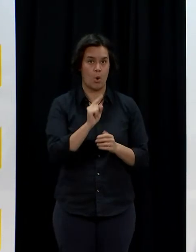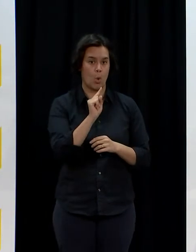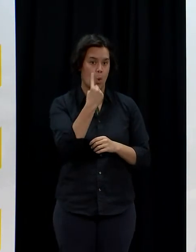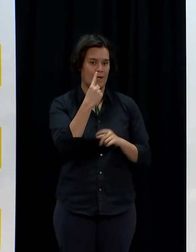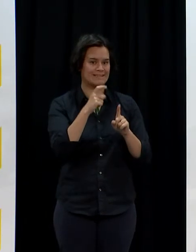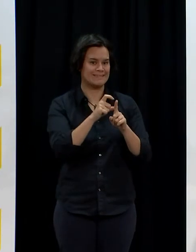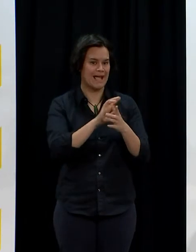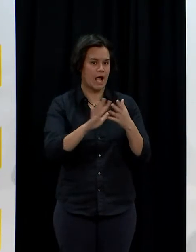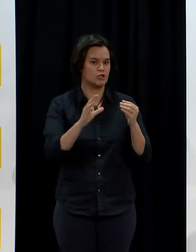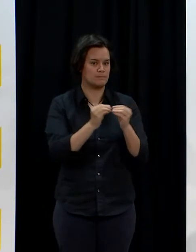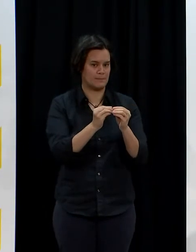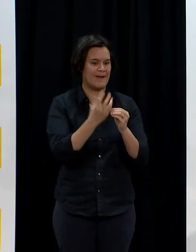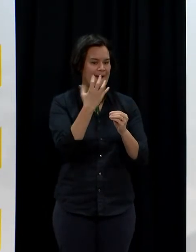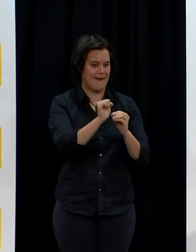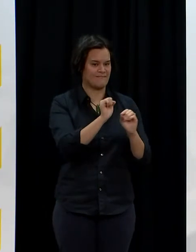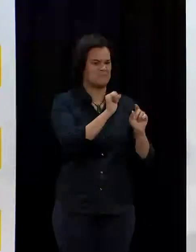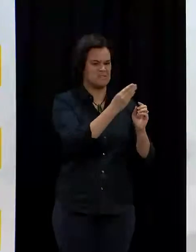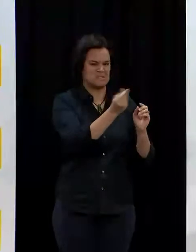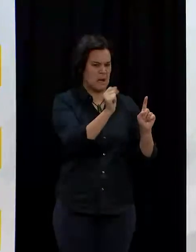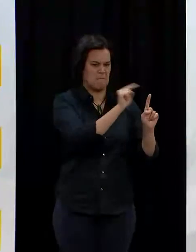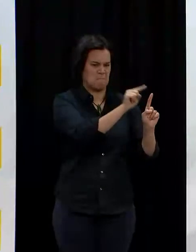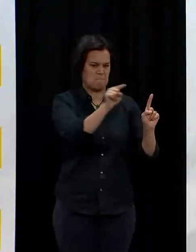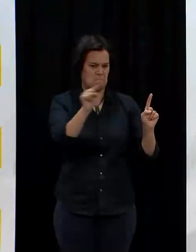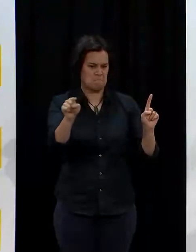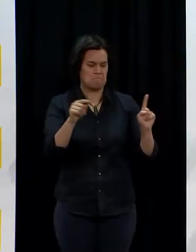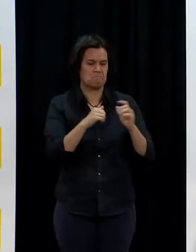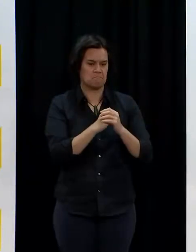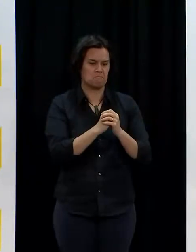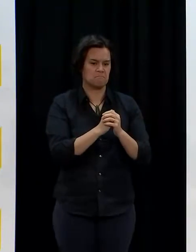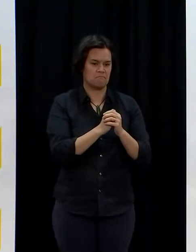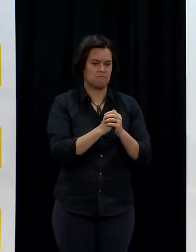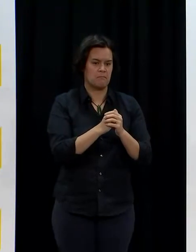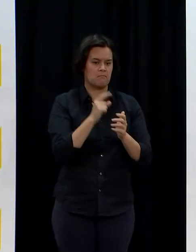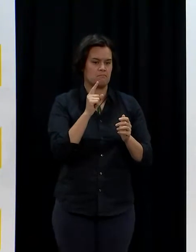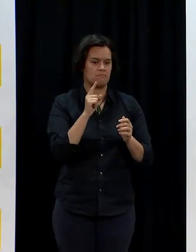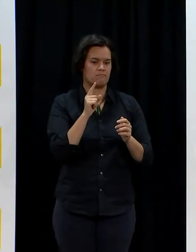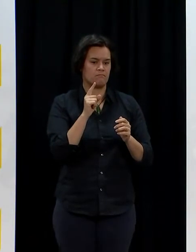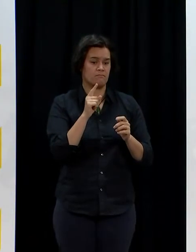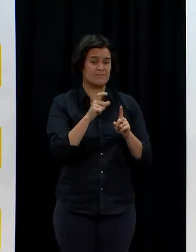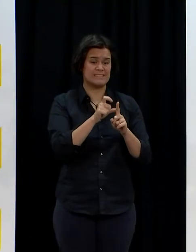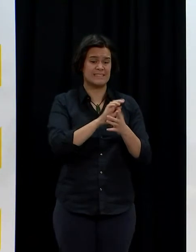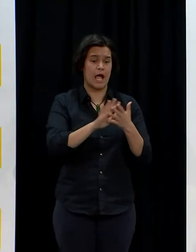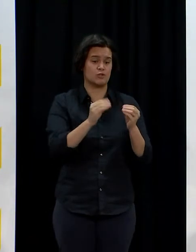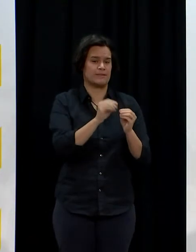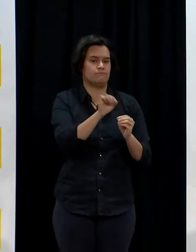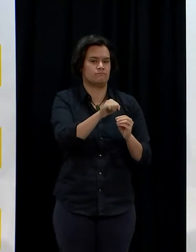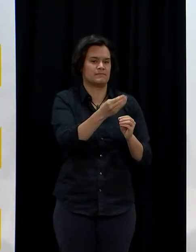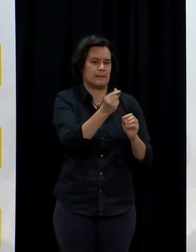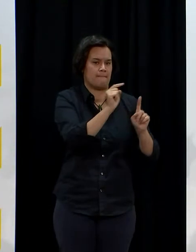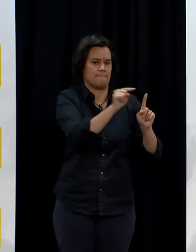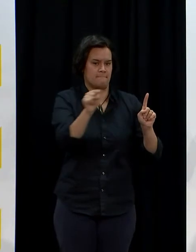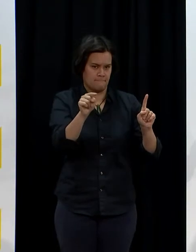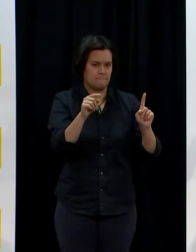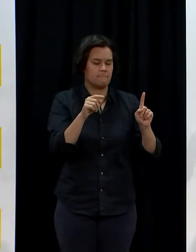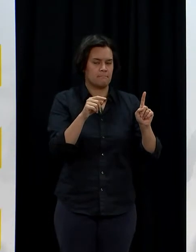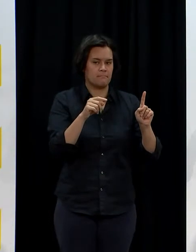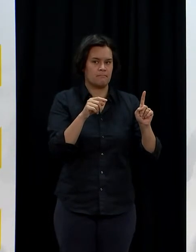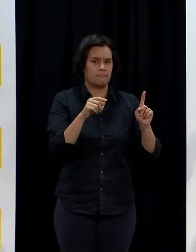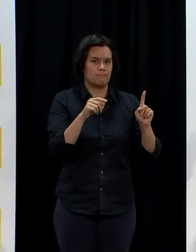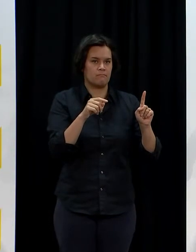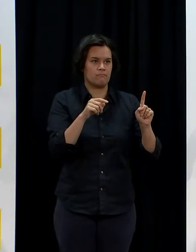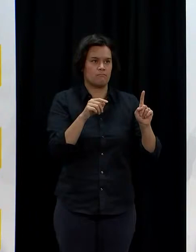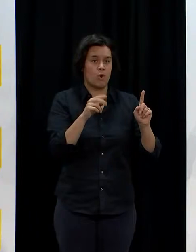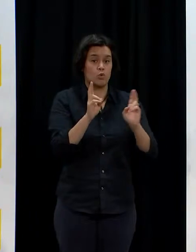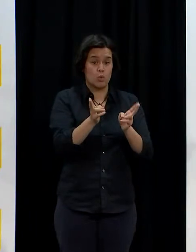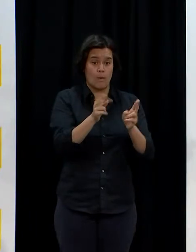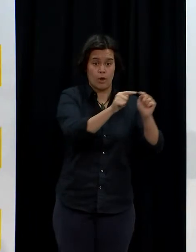a number between them a large number including on wards and intensive care units. We use negative pressure